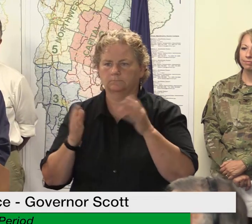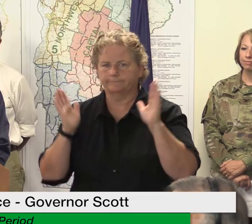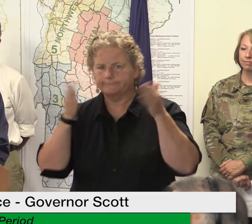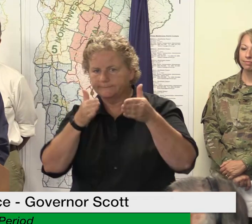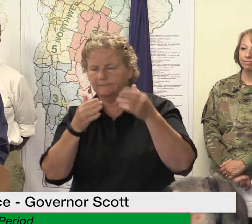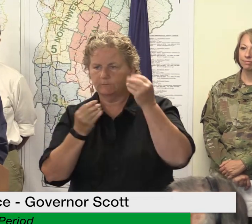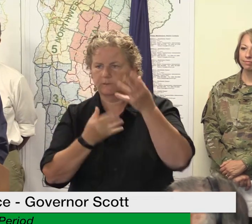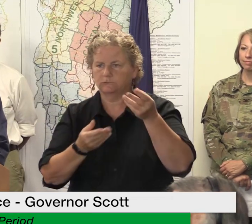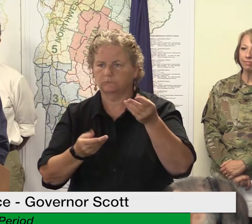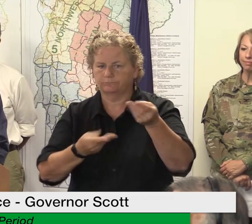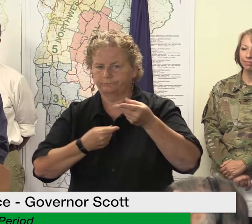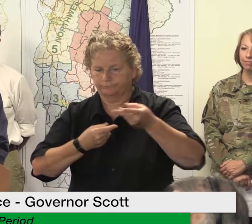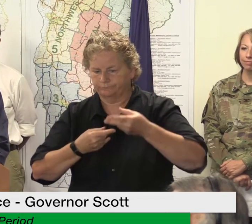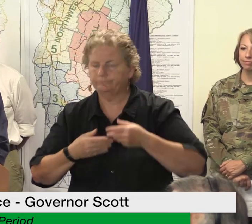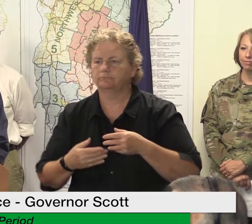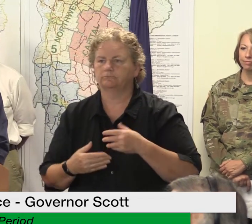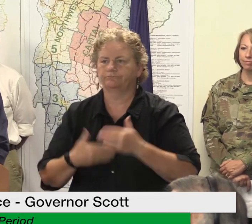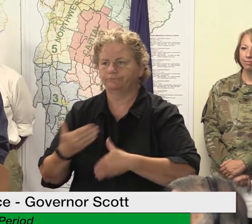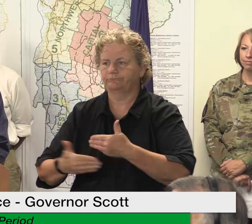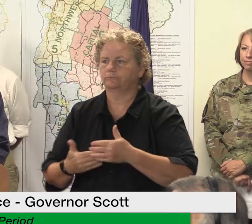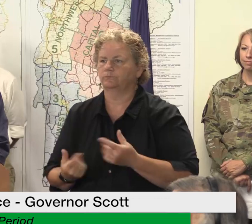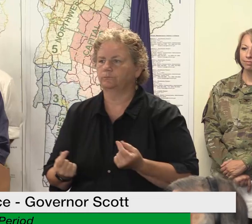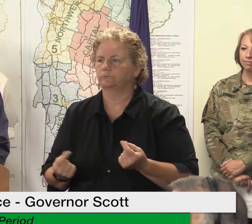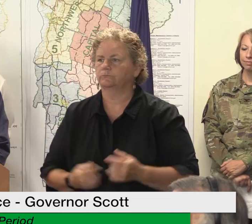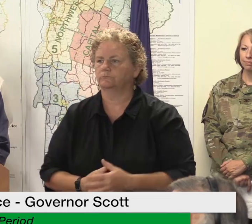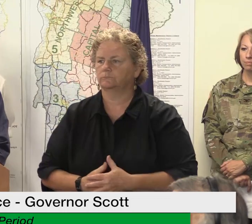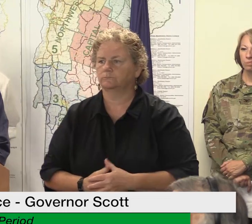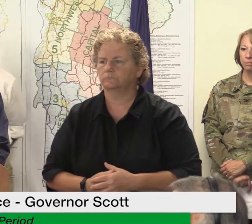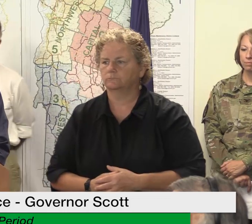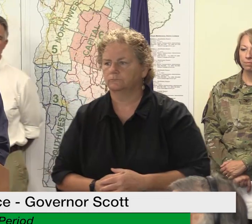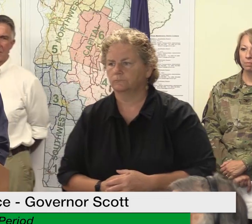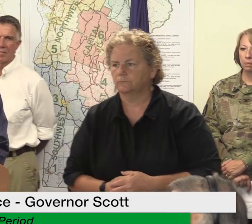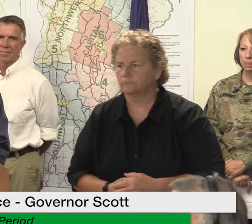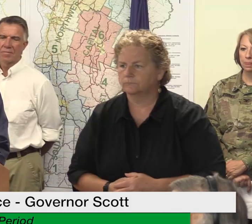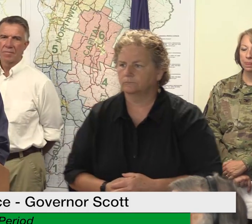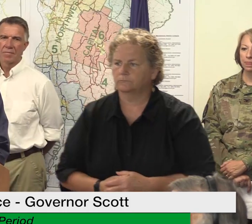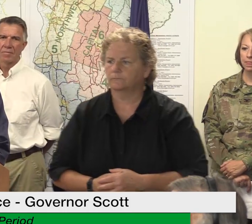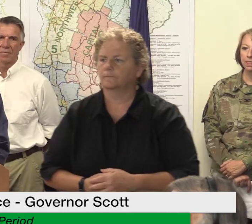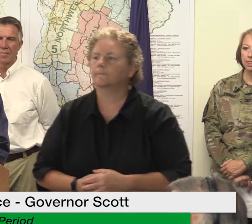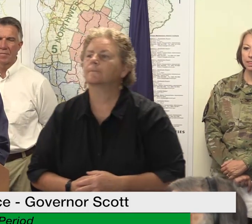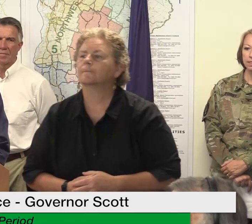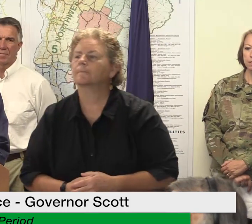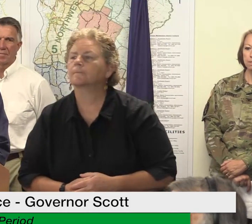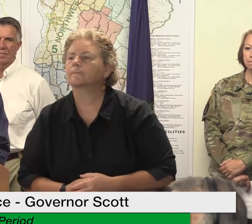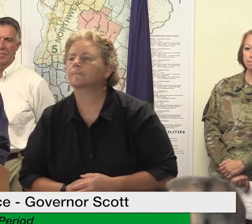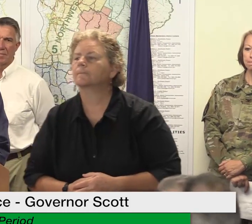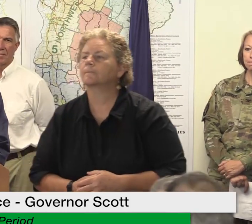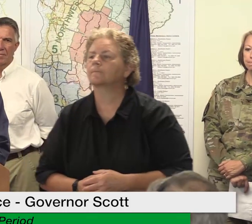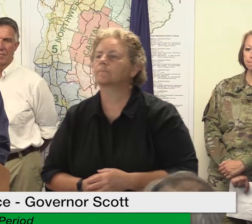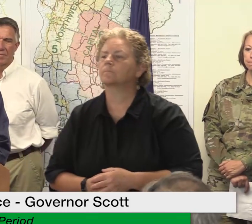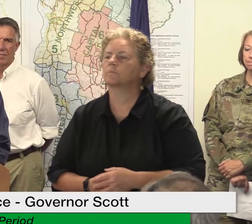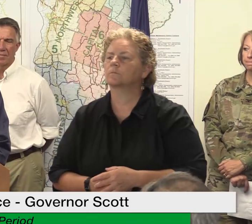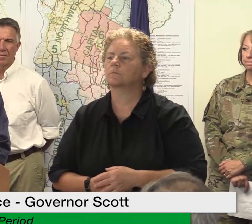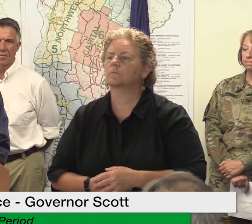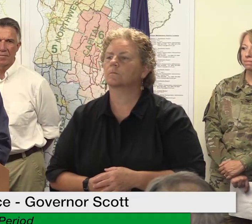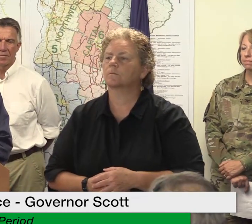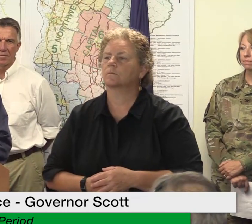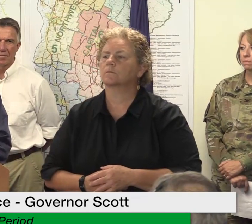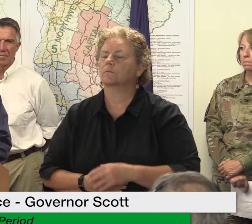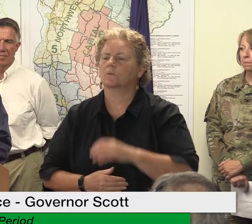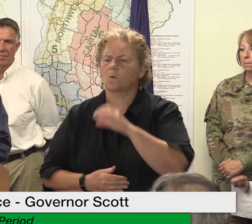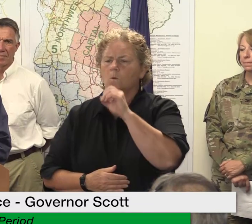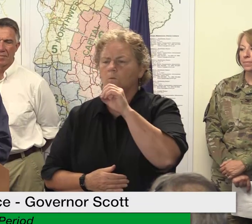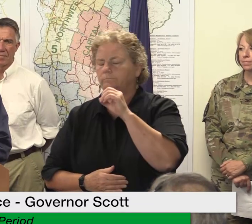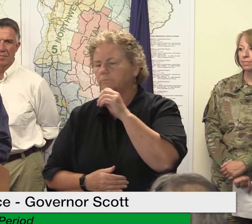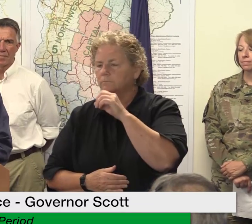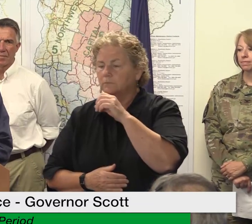for how long it may take for more counties to be added if they're added i know orleans county i've heard a lot of support going on that i can't